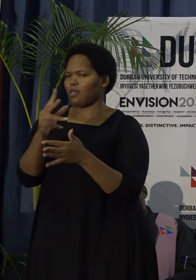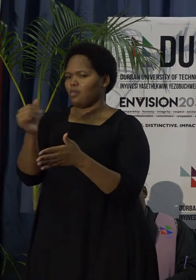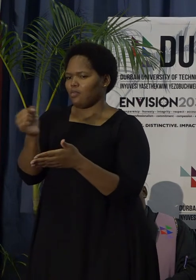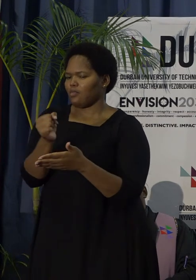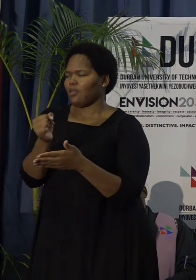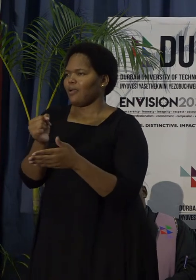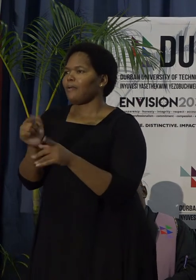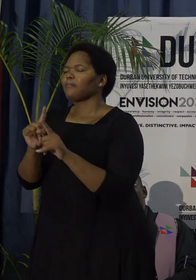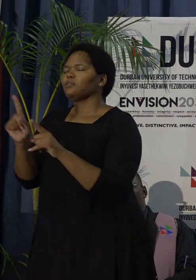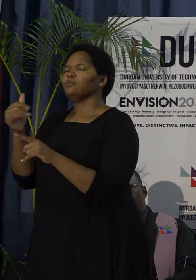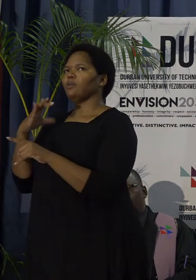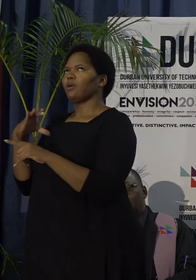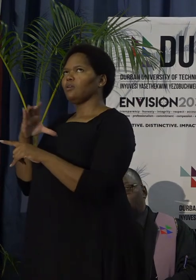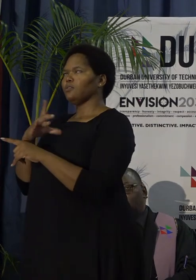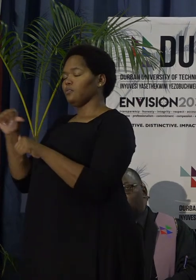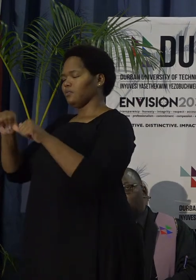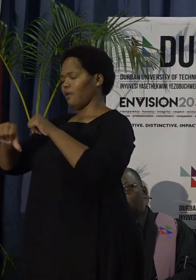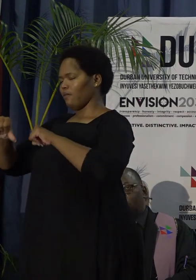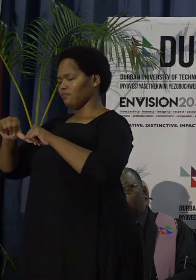council funds.